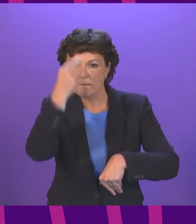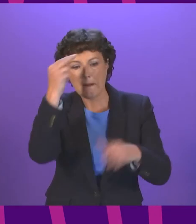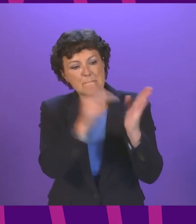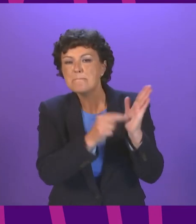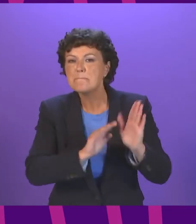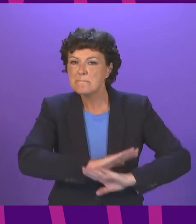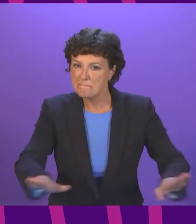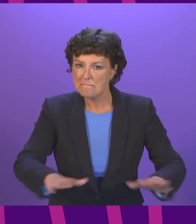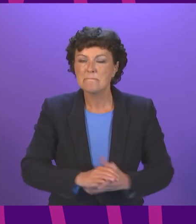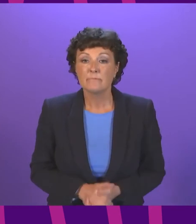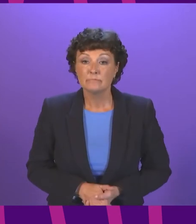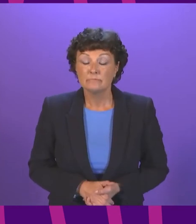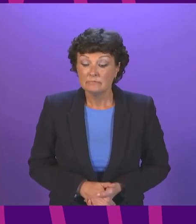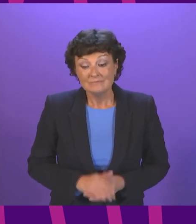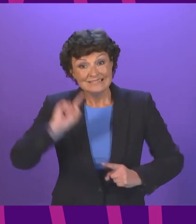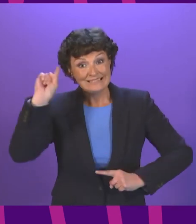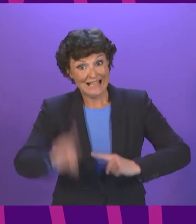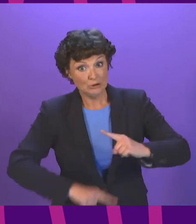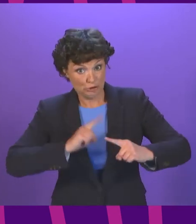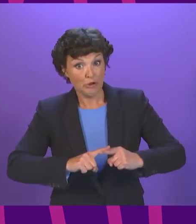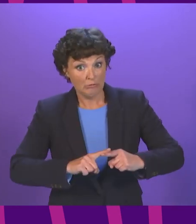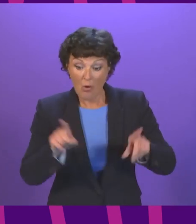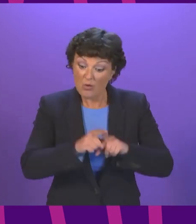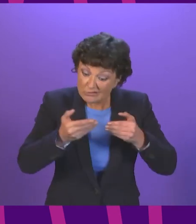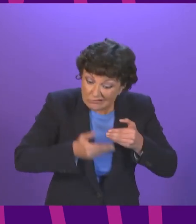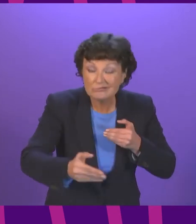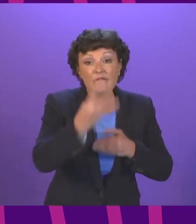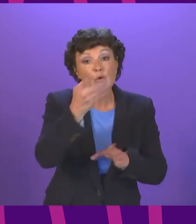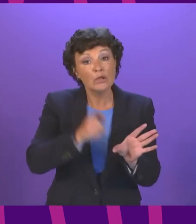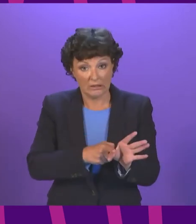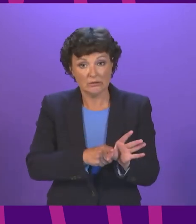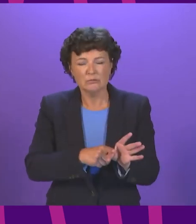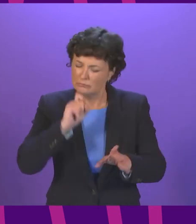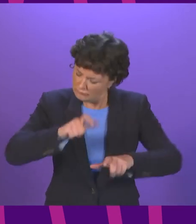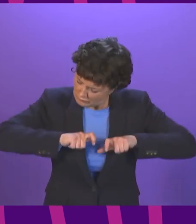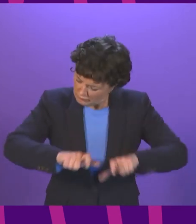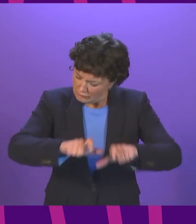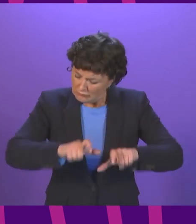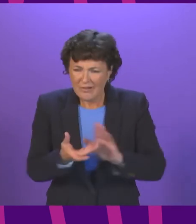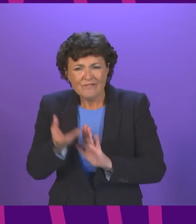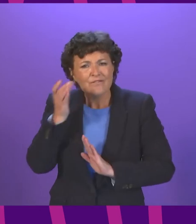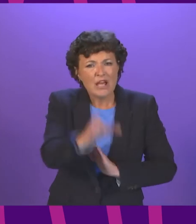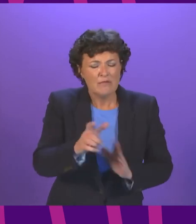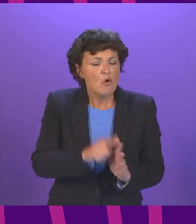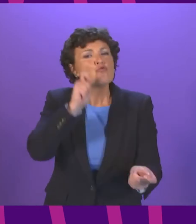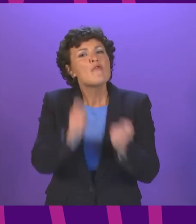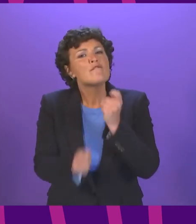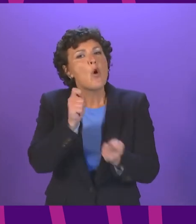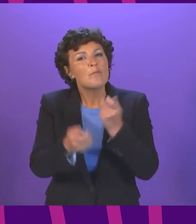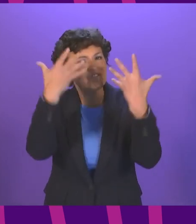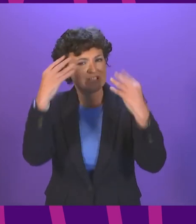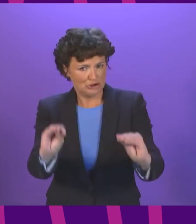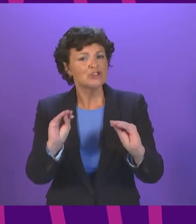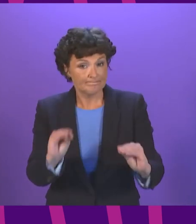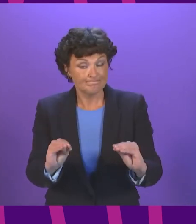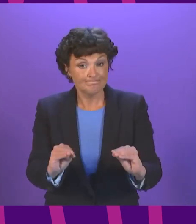President, President, in the year ahead and over this Parliament, we will continue our investment in and reform of education. We